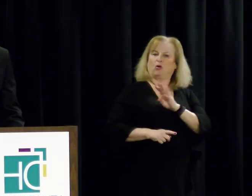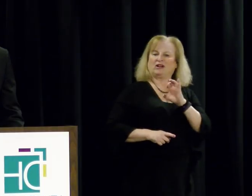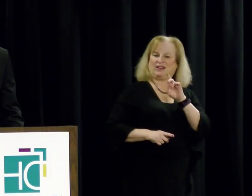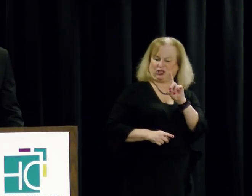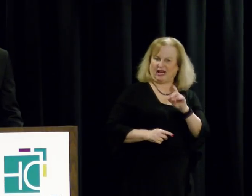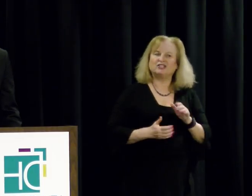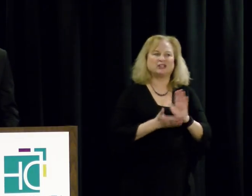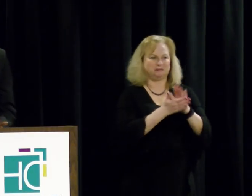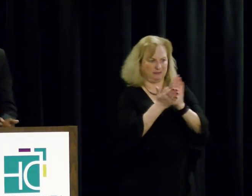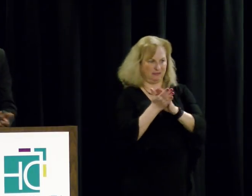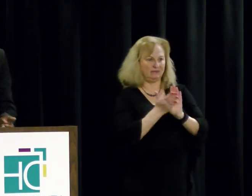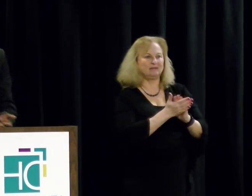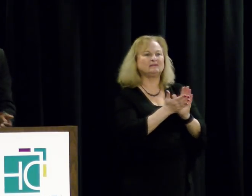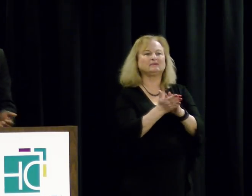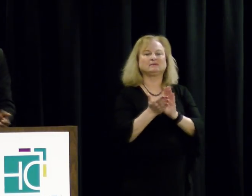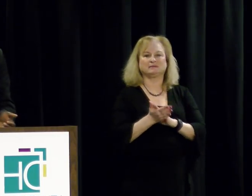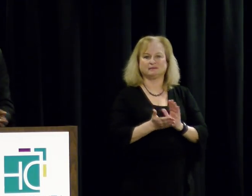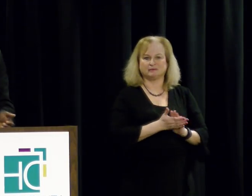Applause